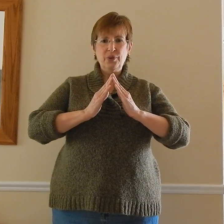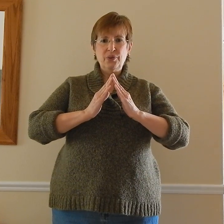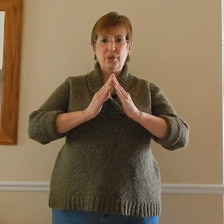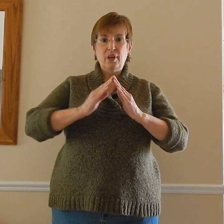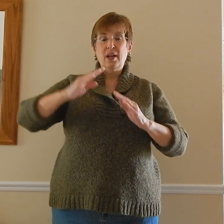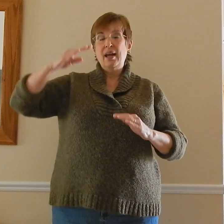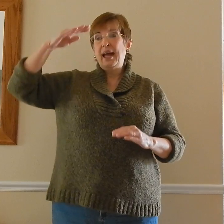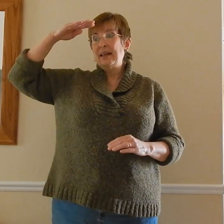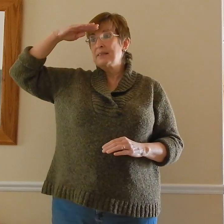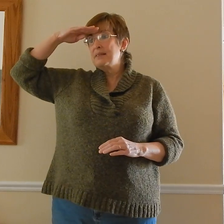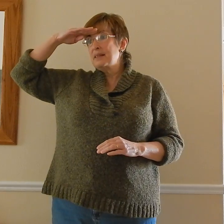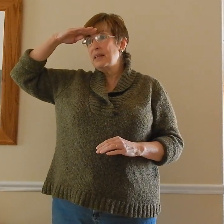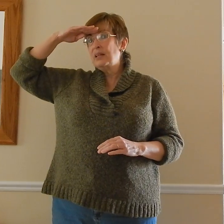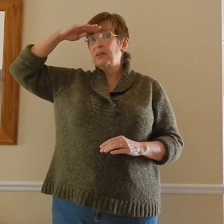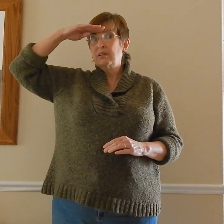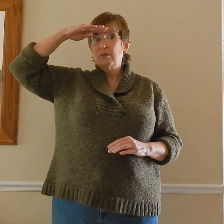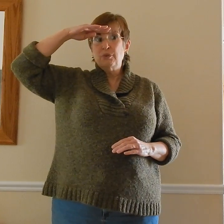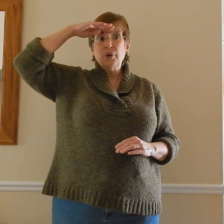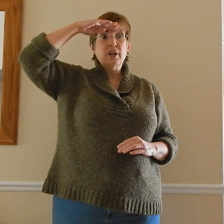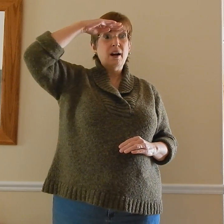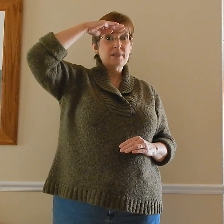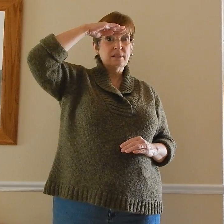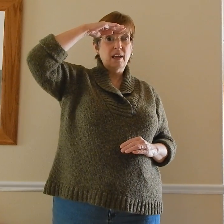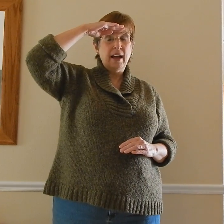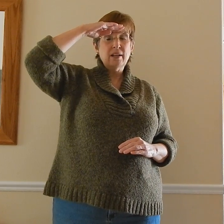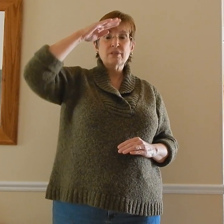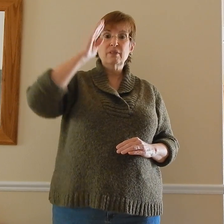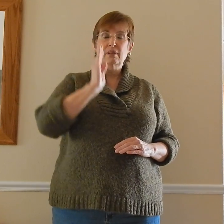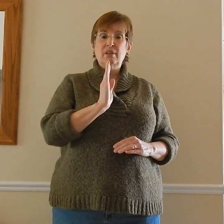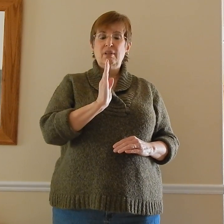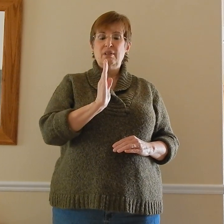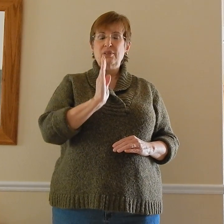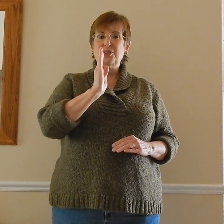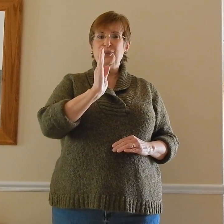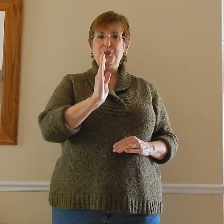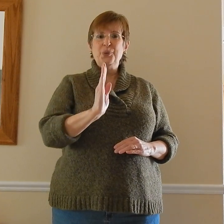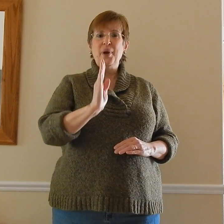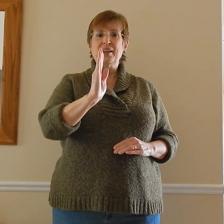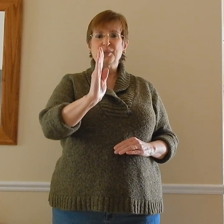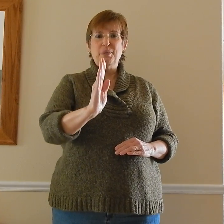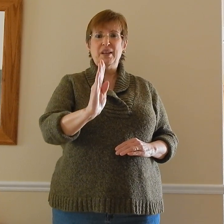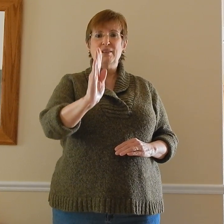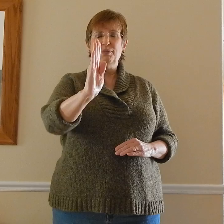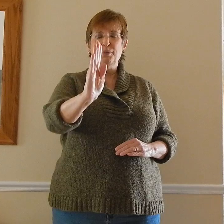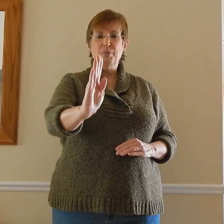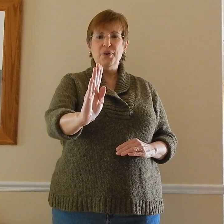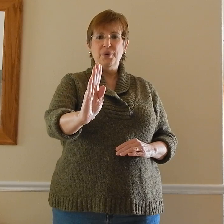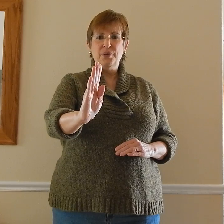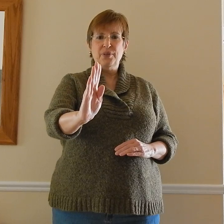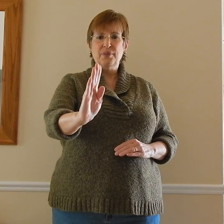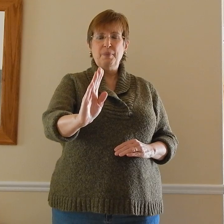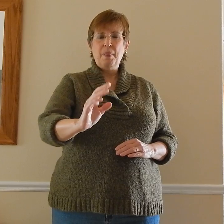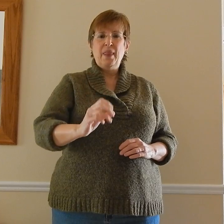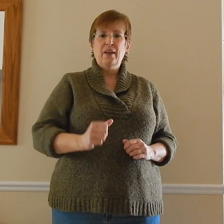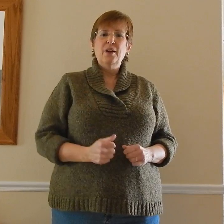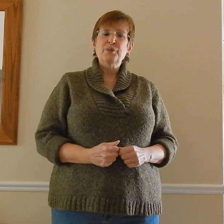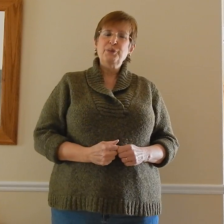and seek for God's light to direct me from birth. For